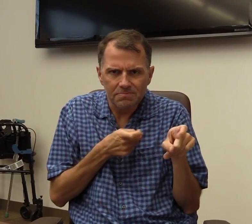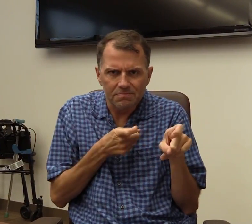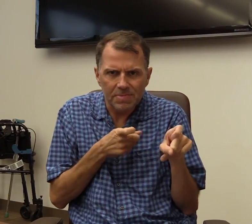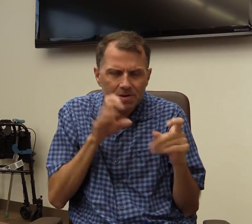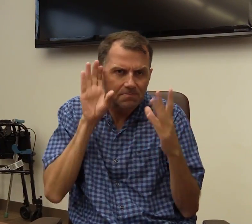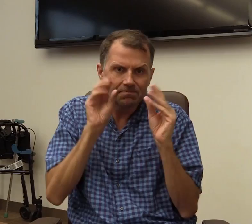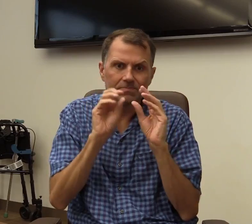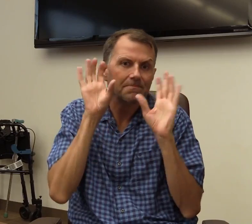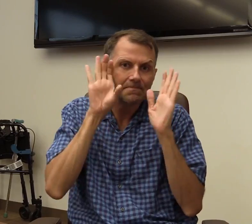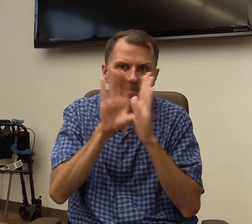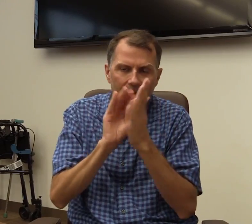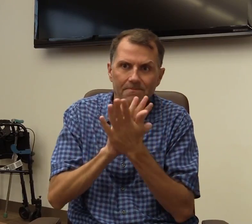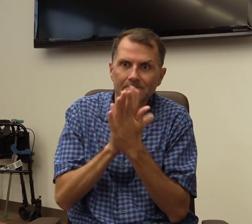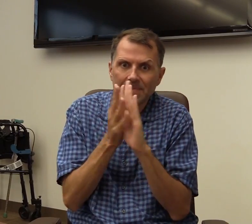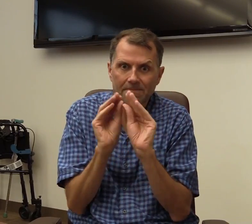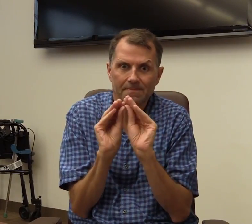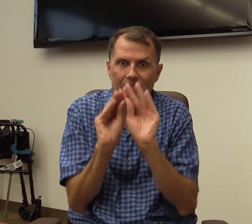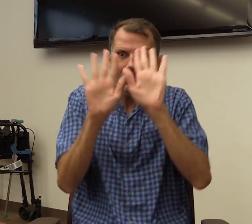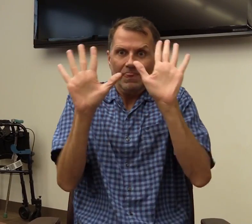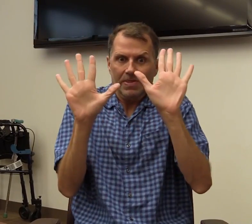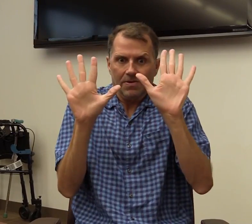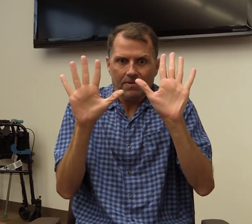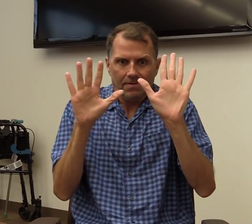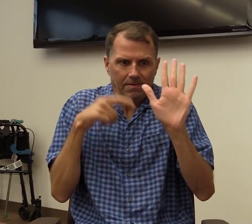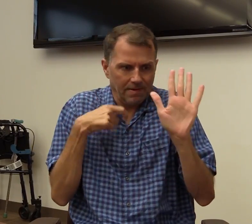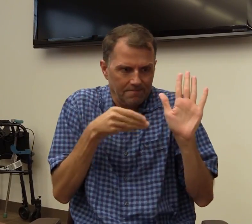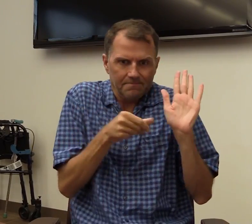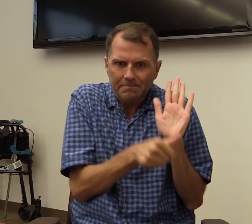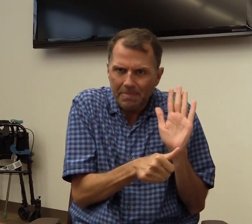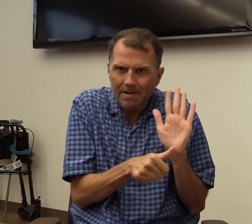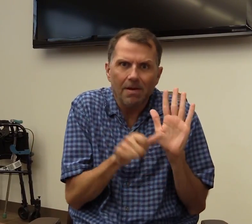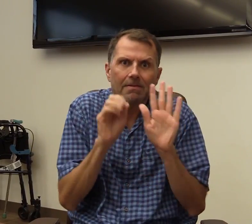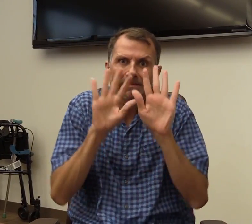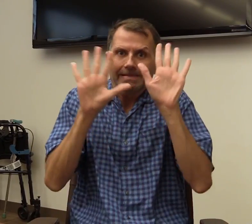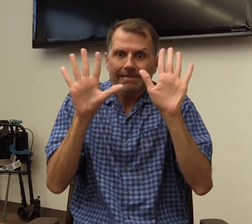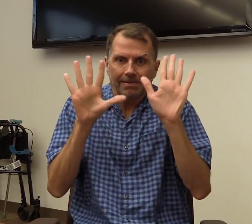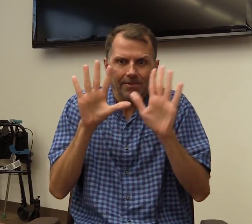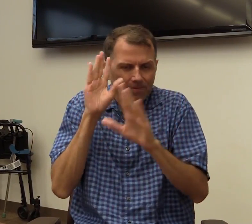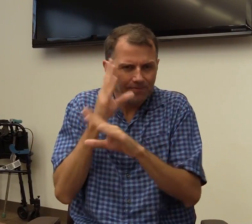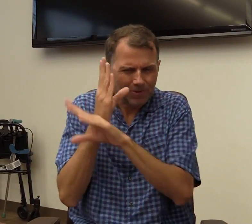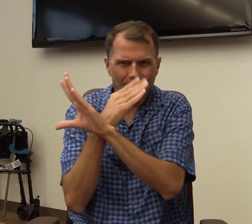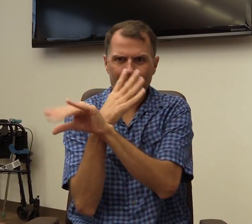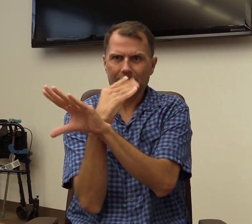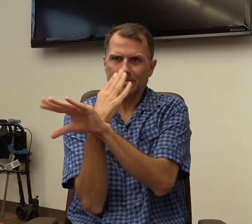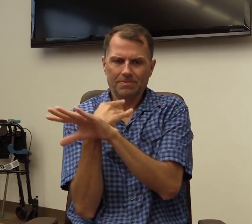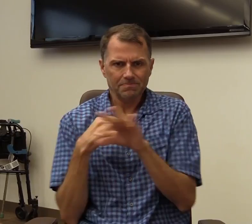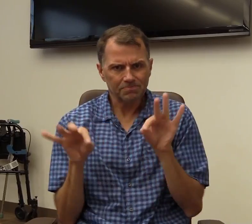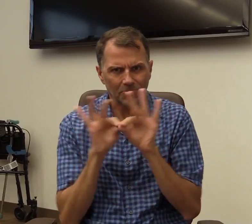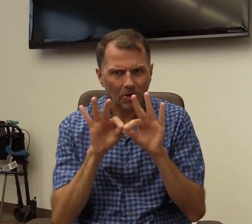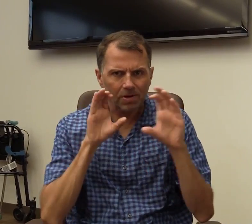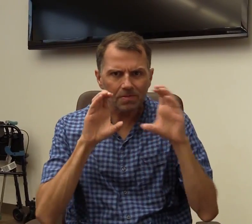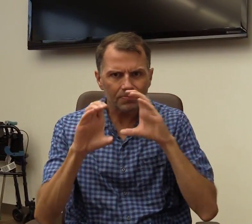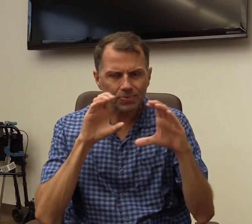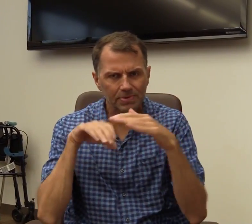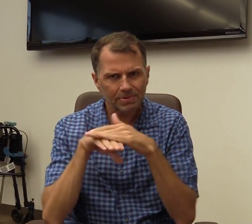high rates and I can't pay for high speed and it's not clear. So I need to pay more